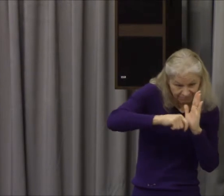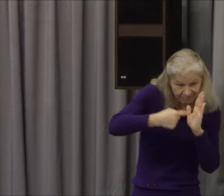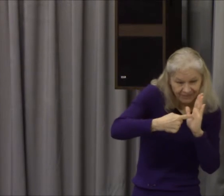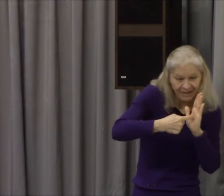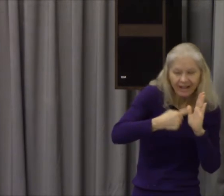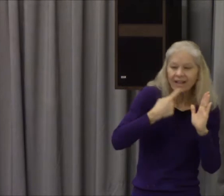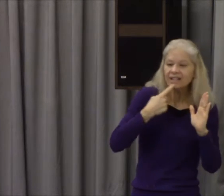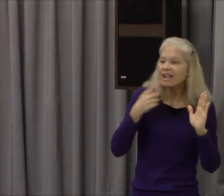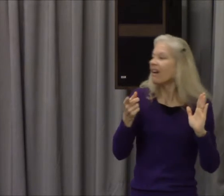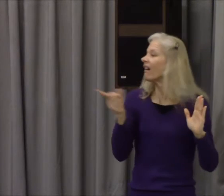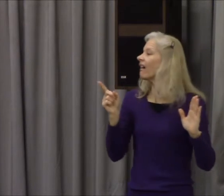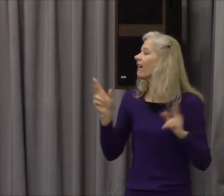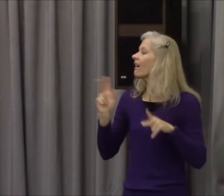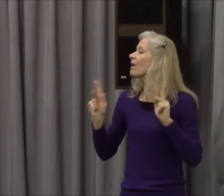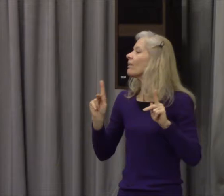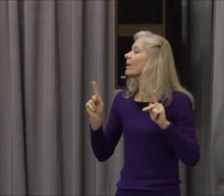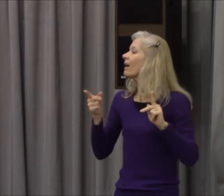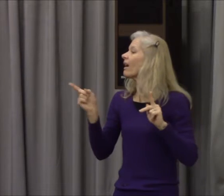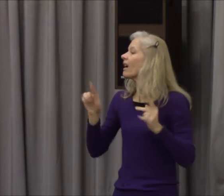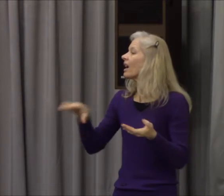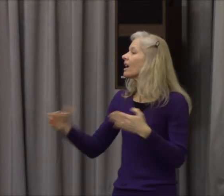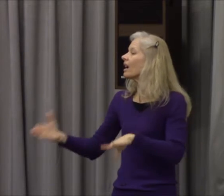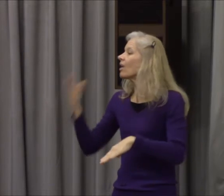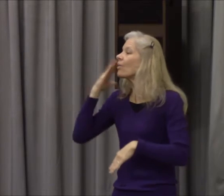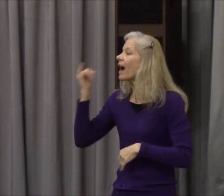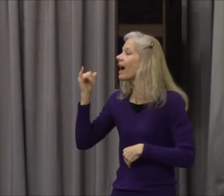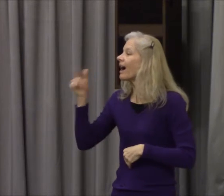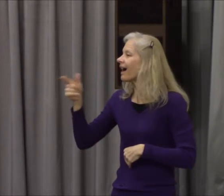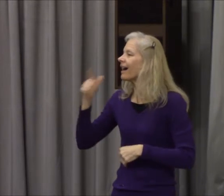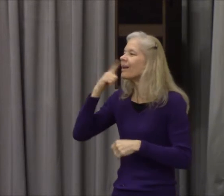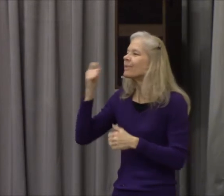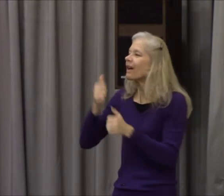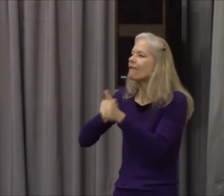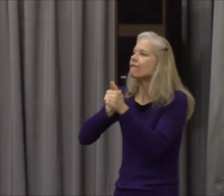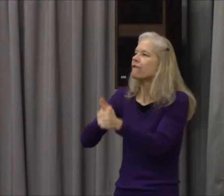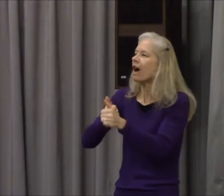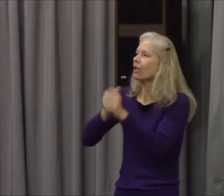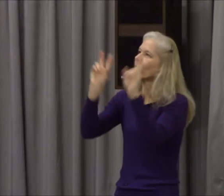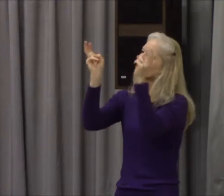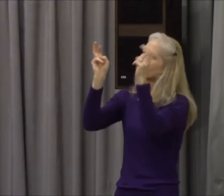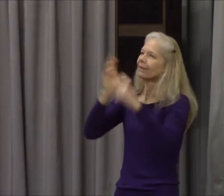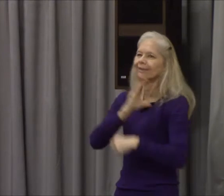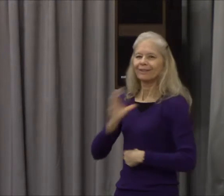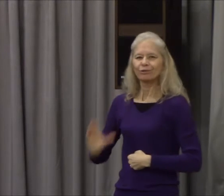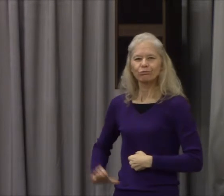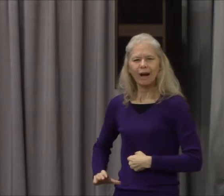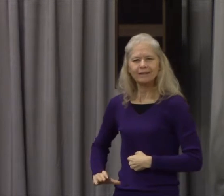history he made in Delmar and Pliny the Younger he distinguished from his uncle